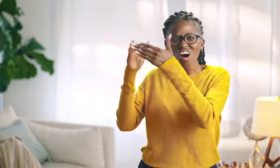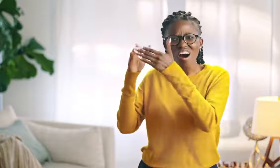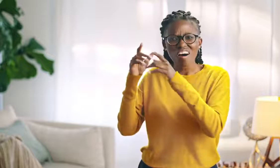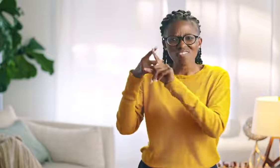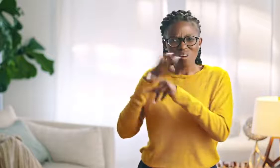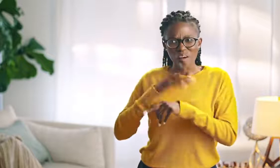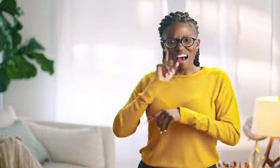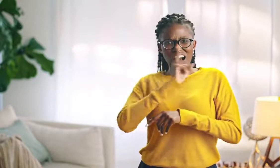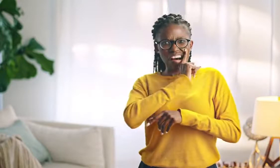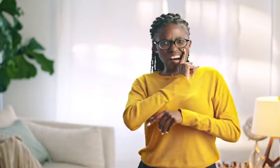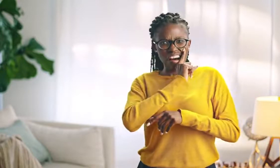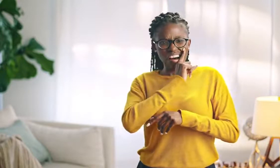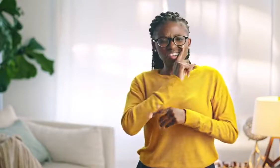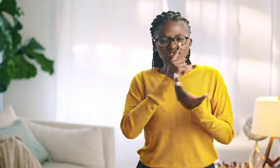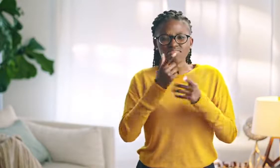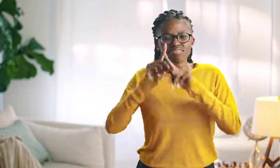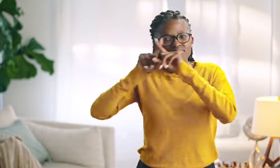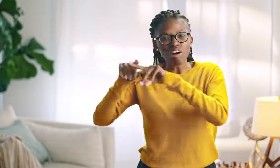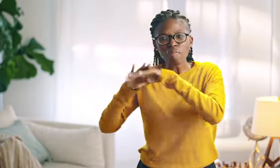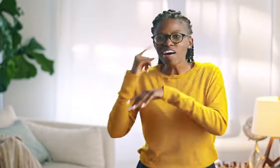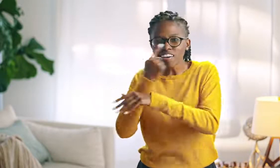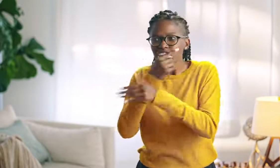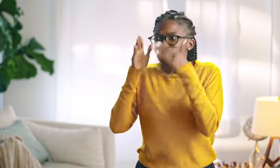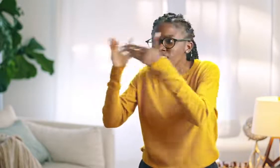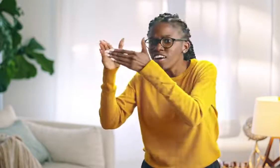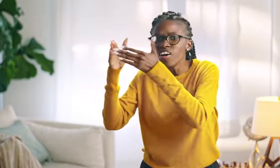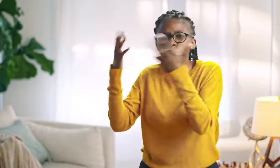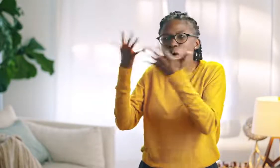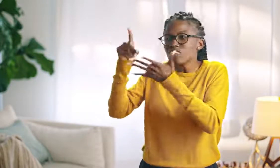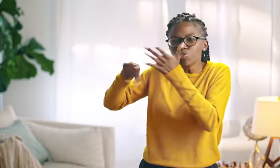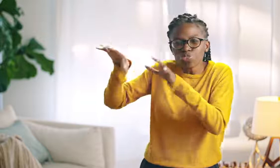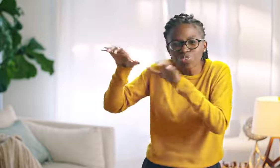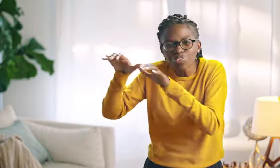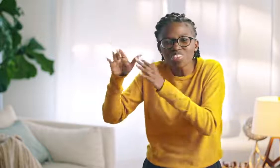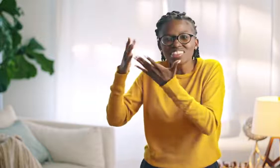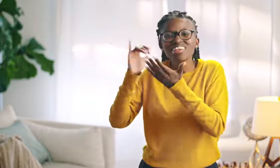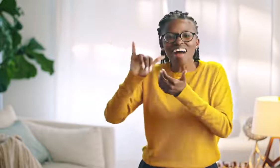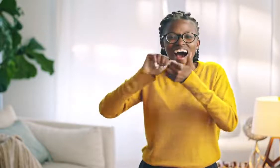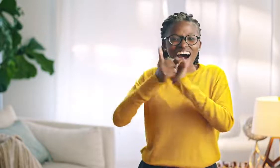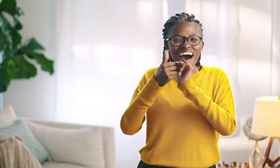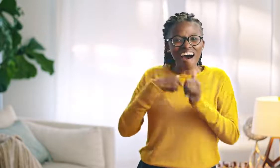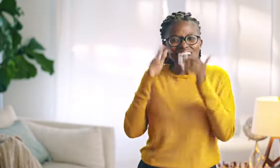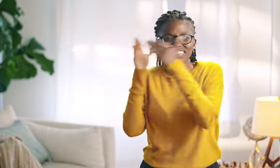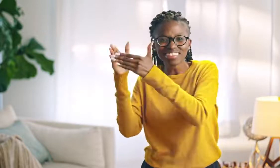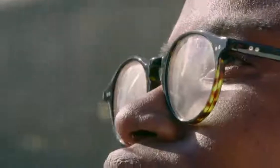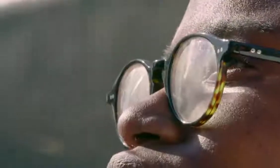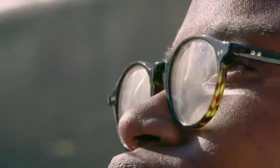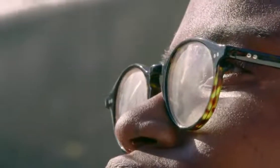For me, it's a visual hearing. I depend on my eyes, and that's how I hear Him. As I